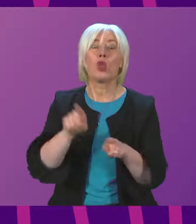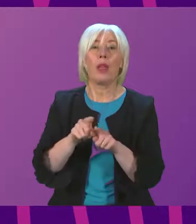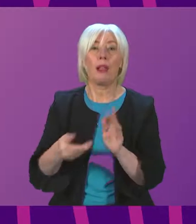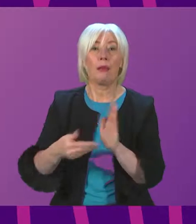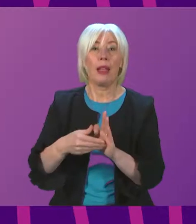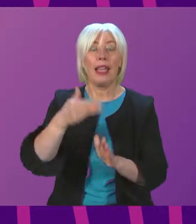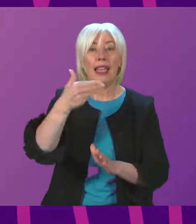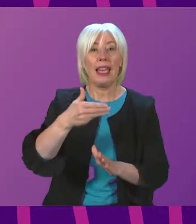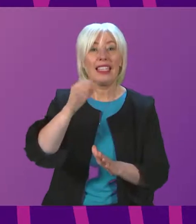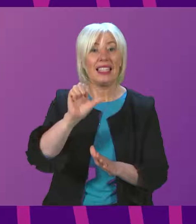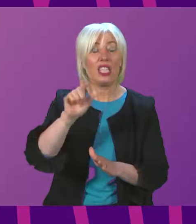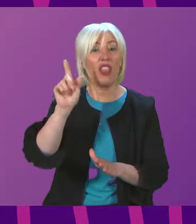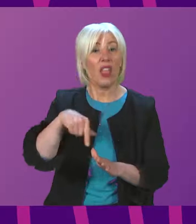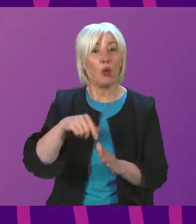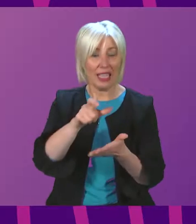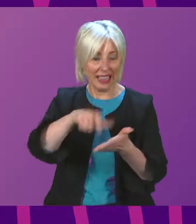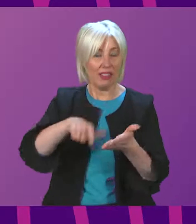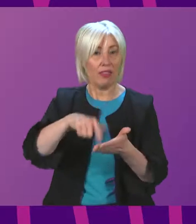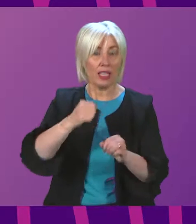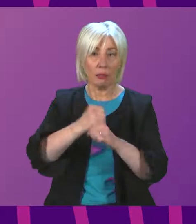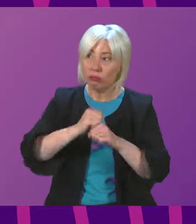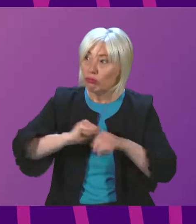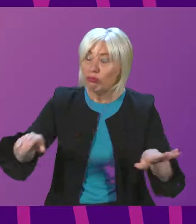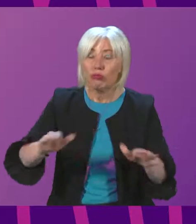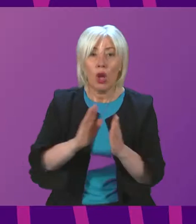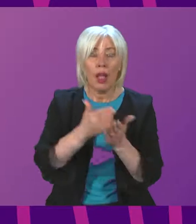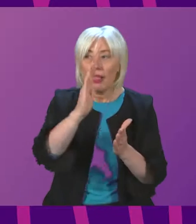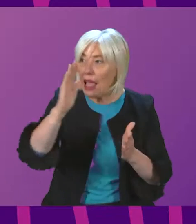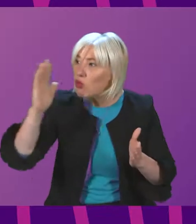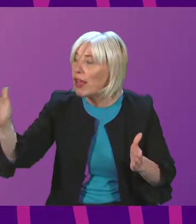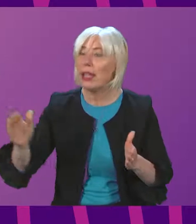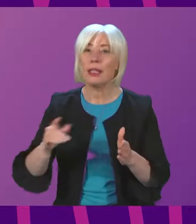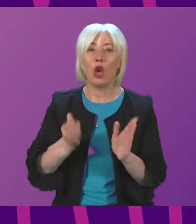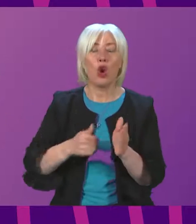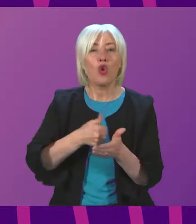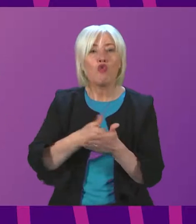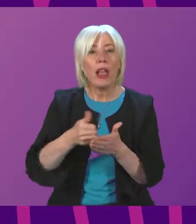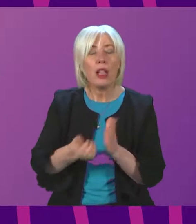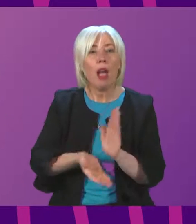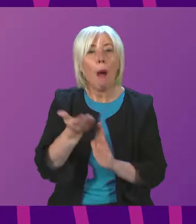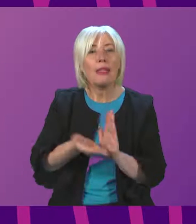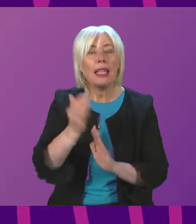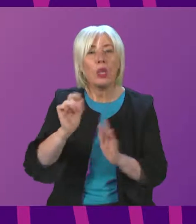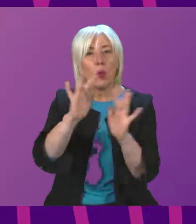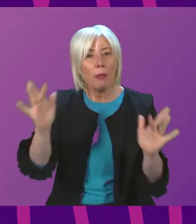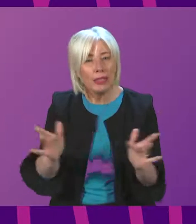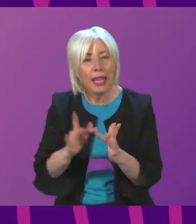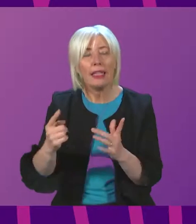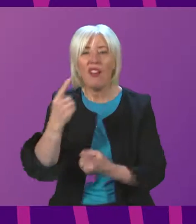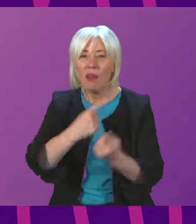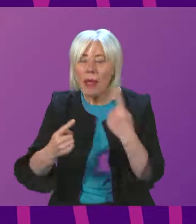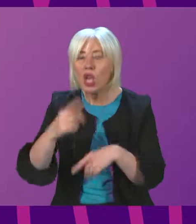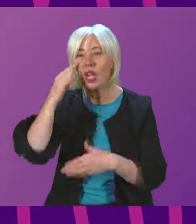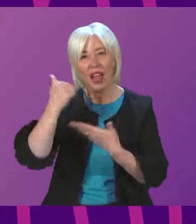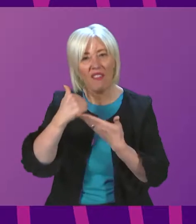over 96,000 printed leaflets have been supplied to libraries across Scotland, and we've regularly updated our dedicated website with information and